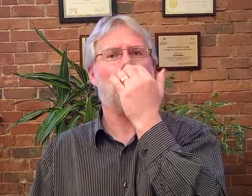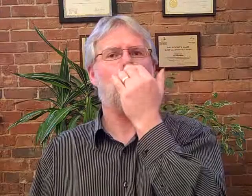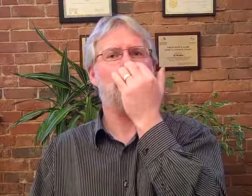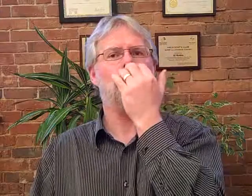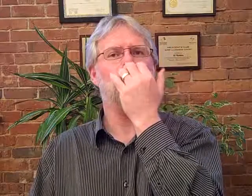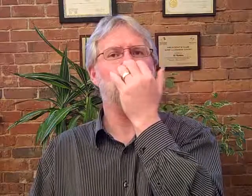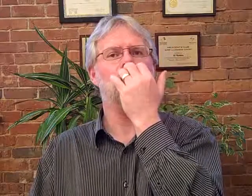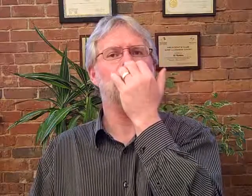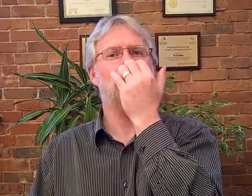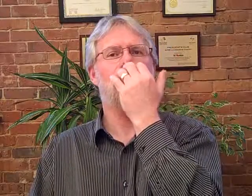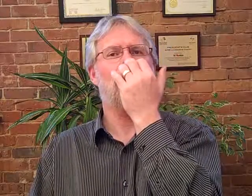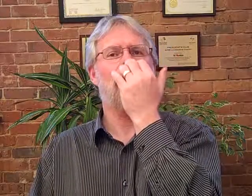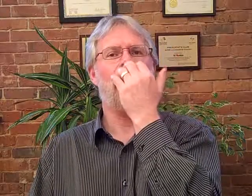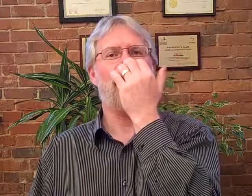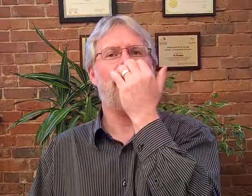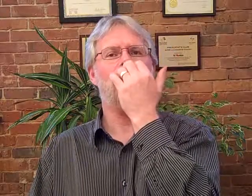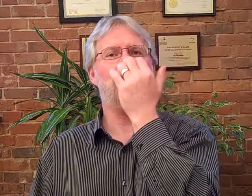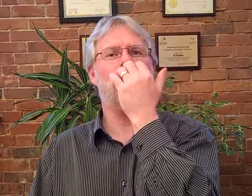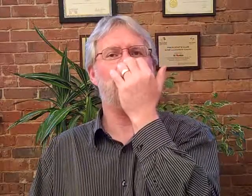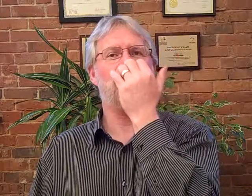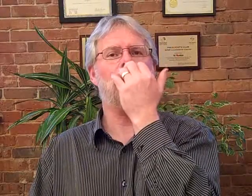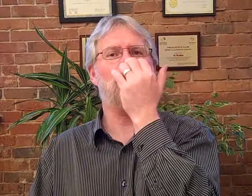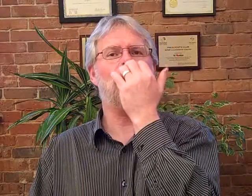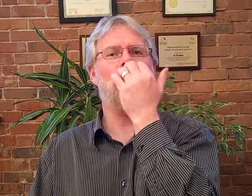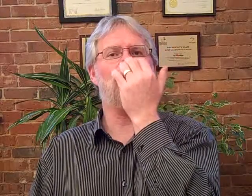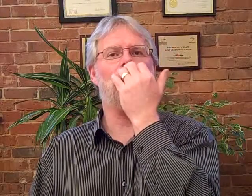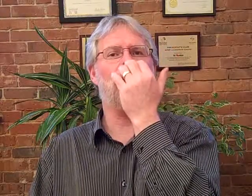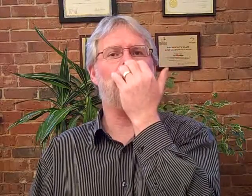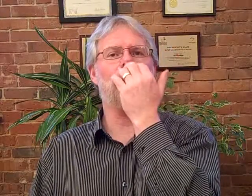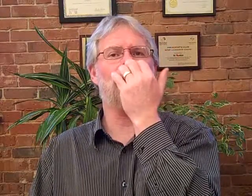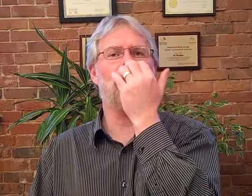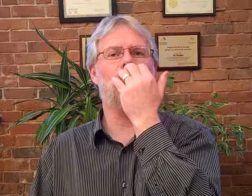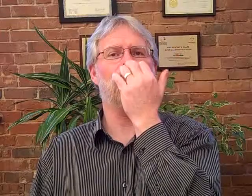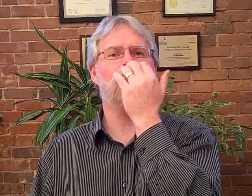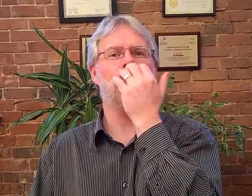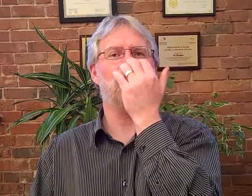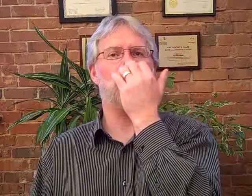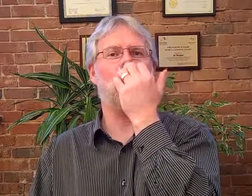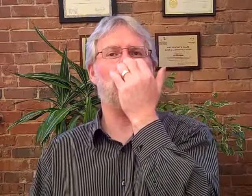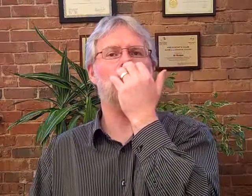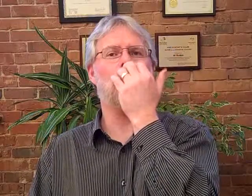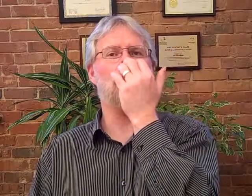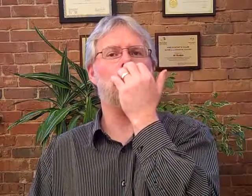under the nose i have not felt good enough about myself for a long time